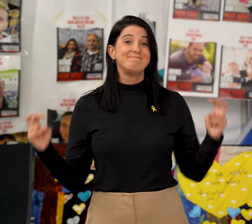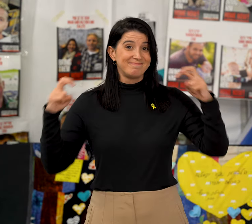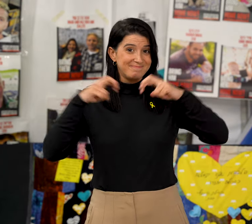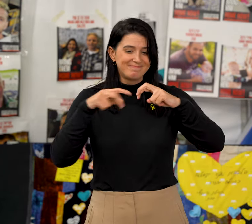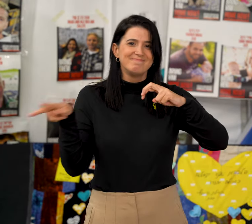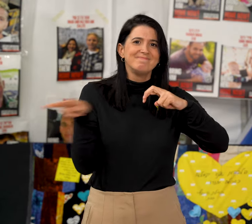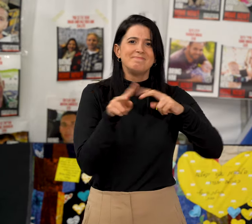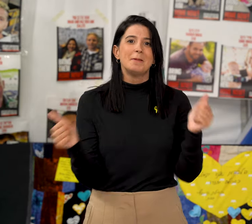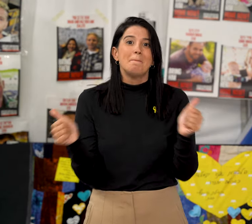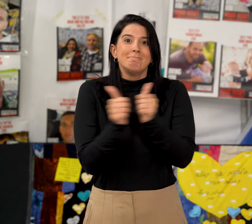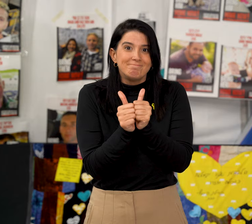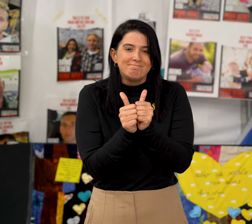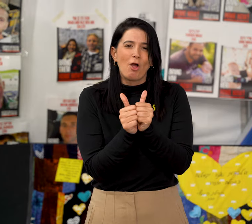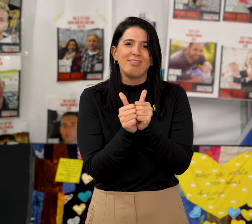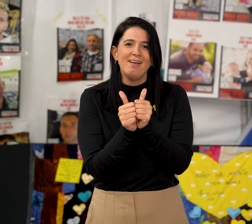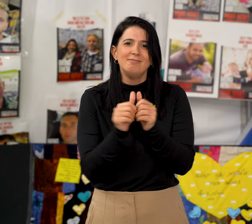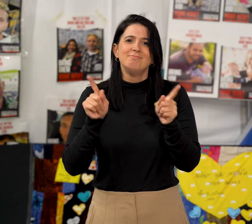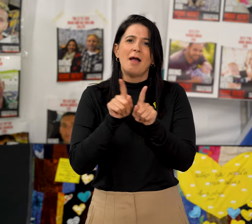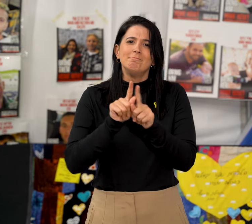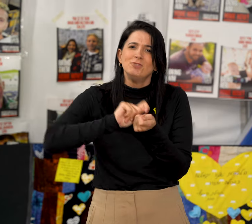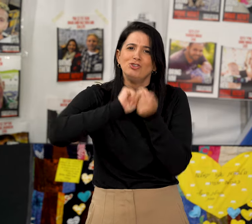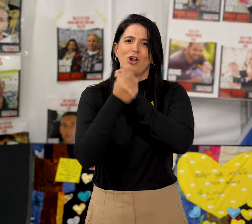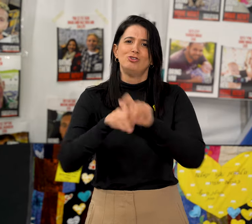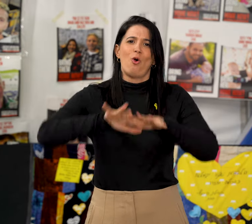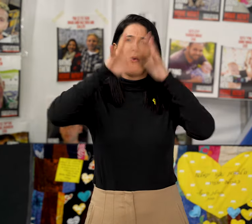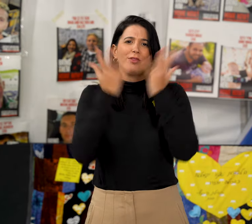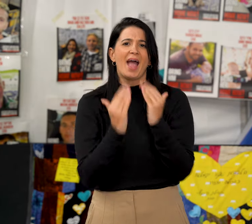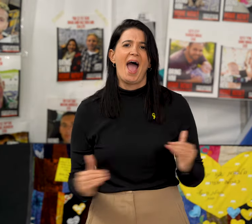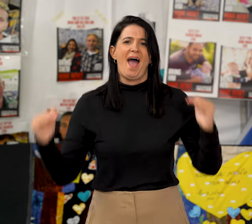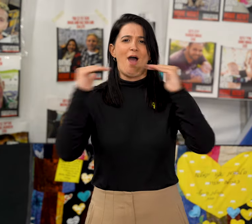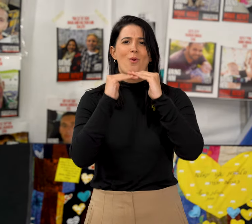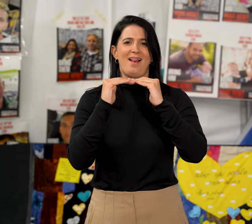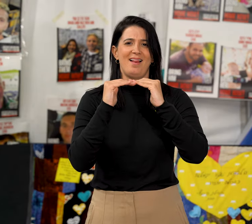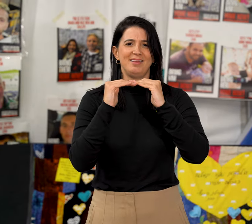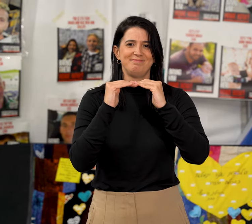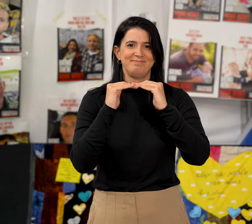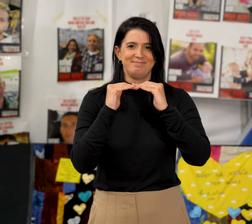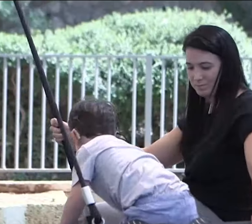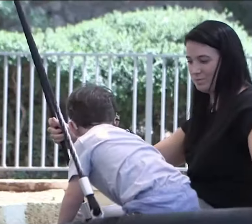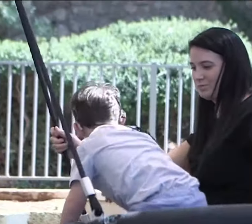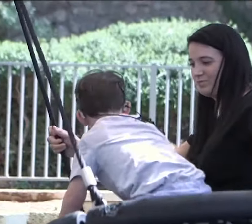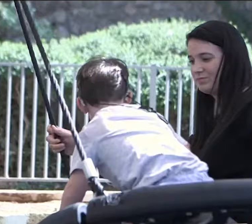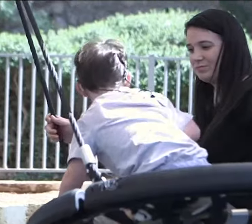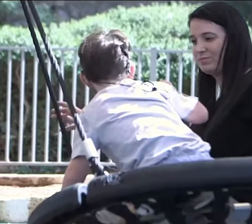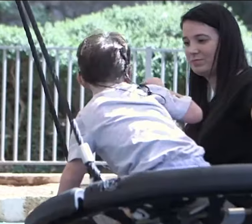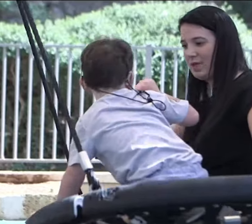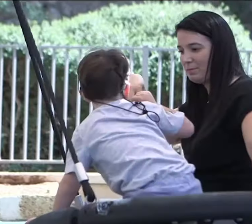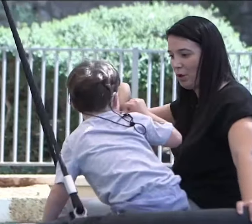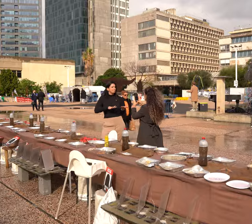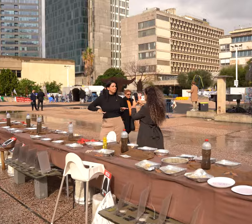work together. That's how we can change this world to be a more equal place. Shirley's work is a